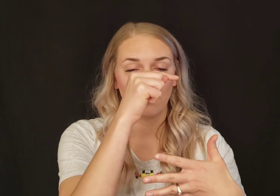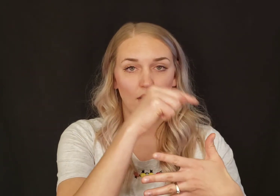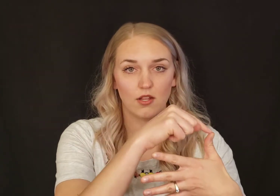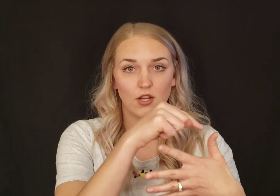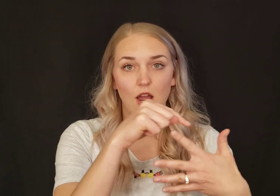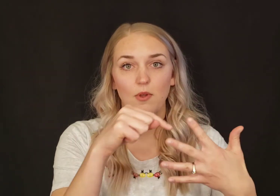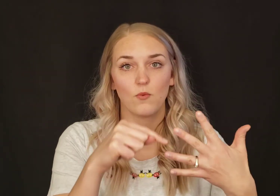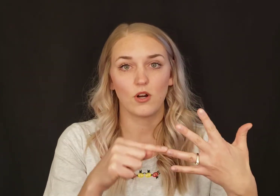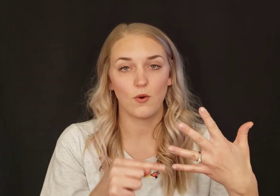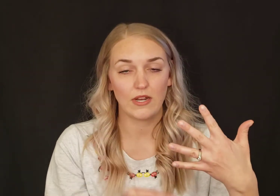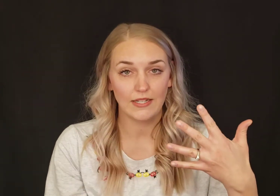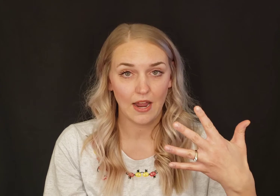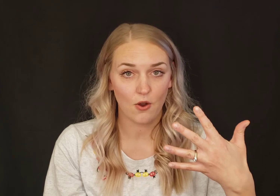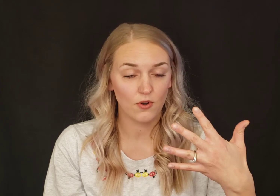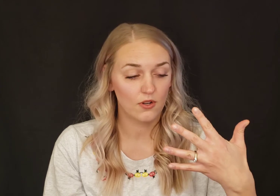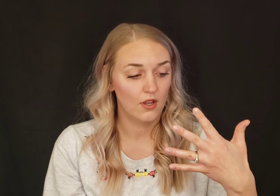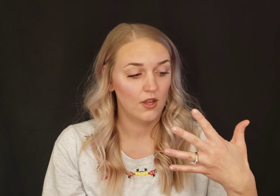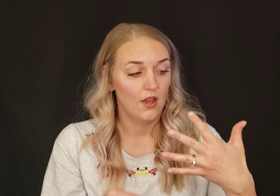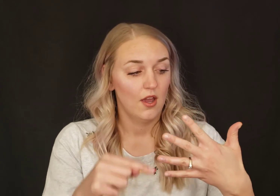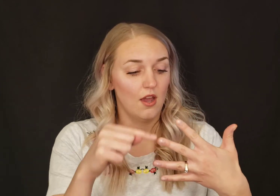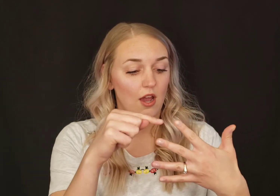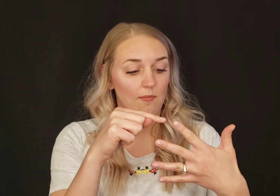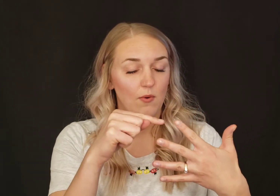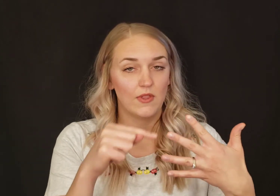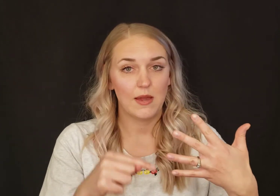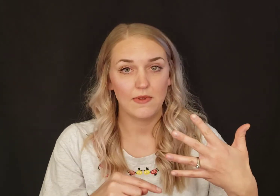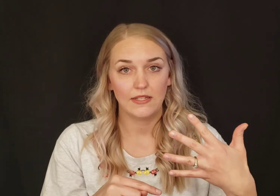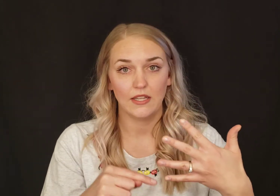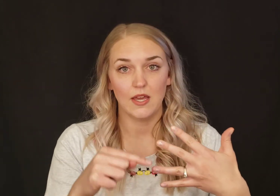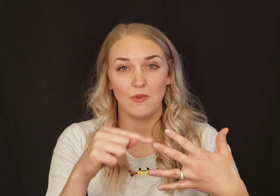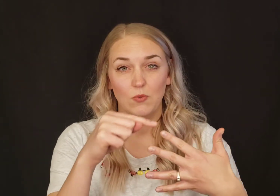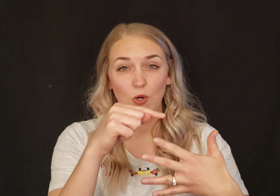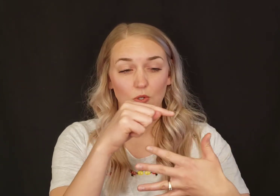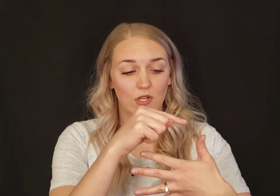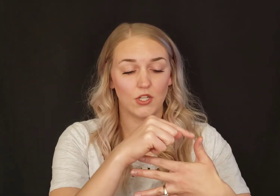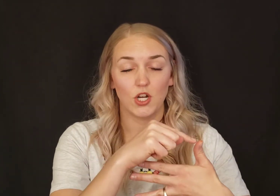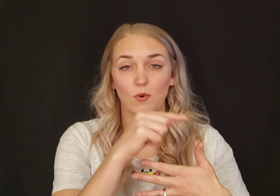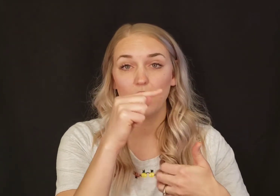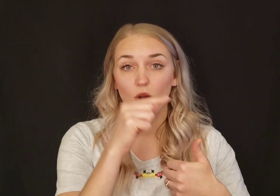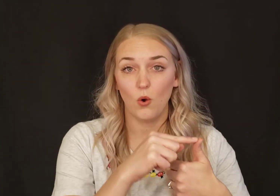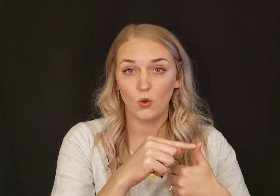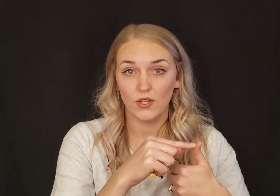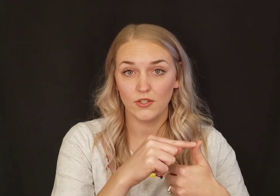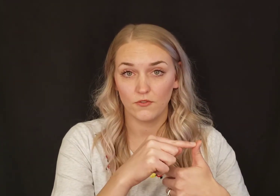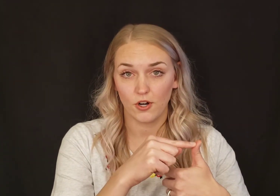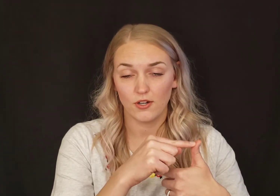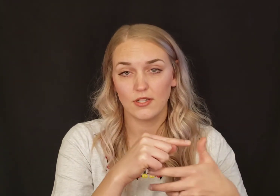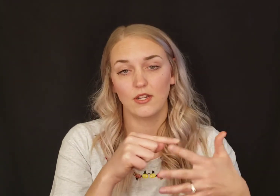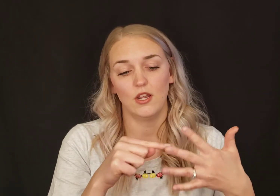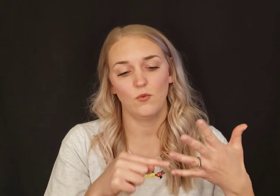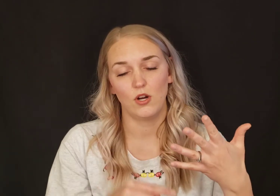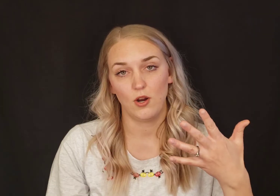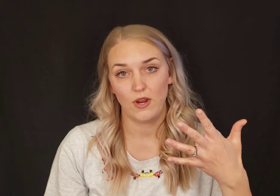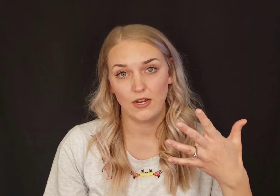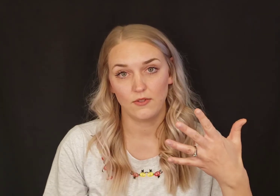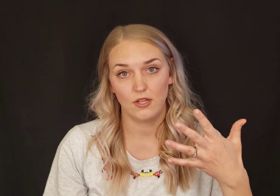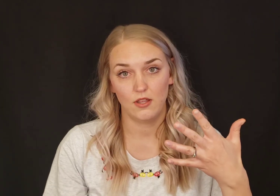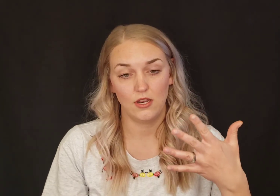start at the top and work our way down. And with that being said, that means we're also going to start with the oldest first and work our way down to the